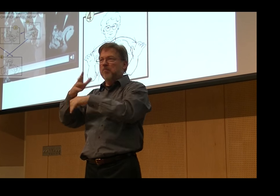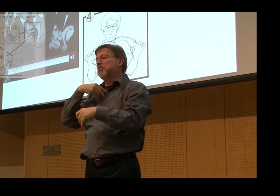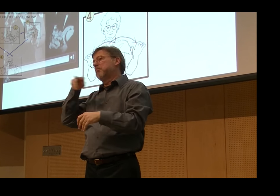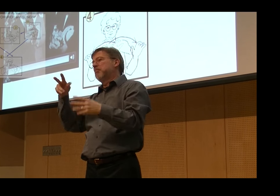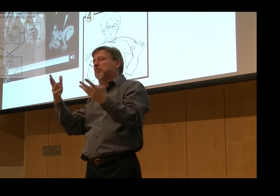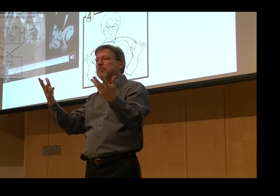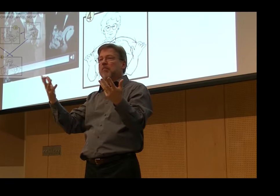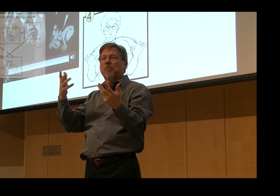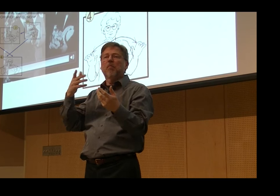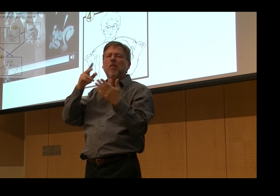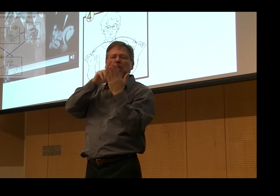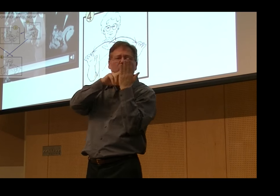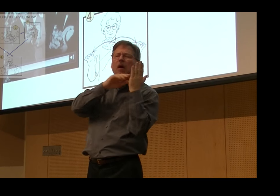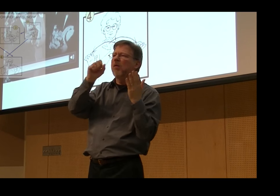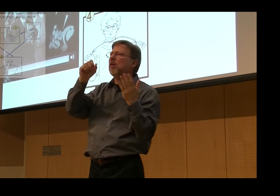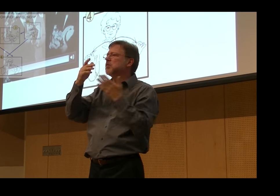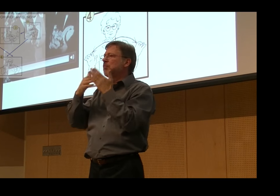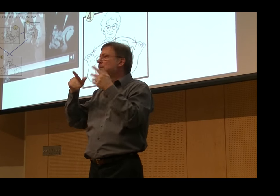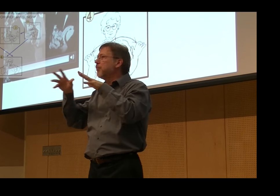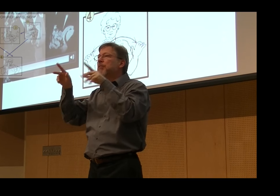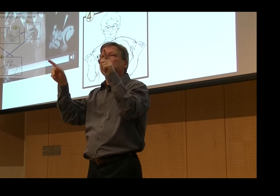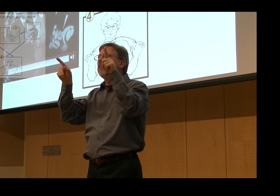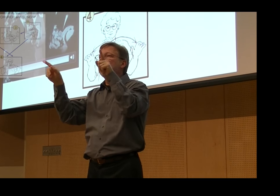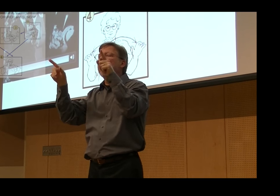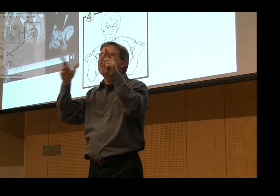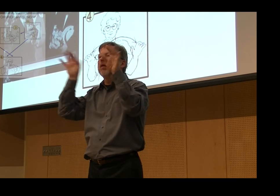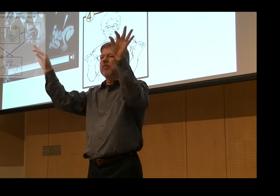cross and then church. The word order was inversed.